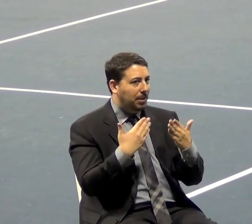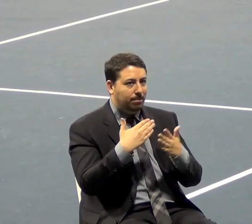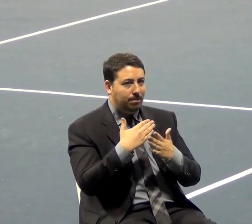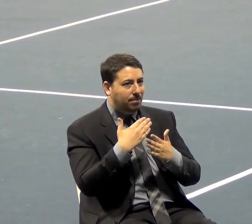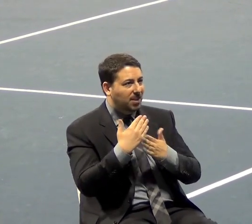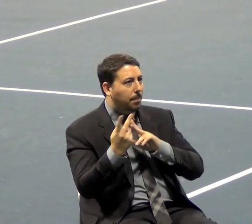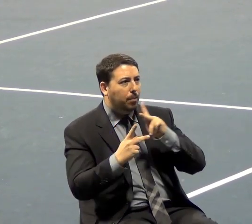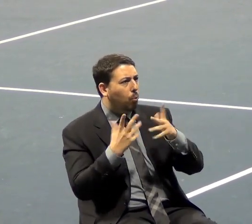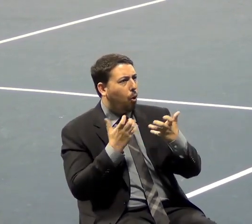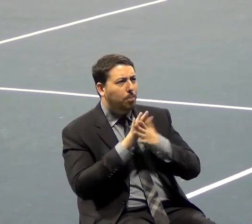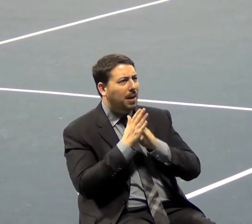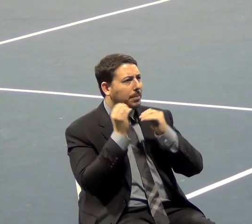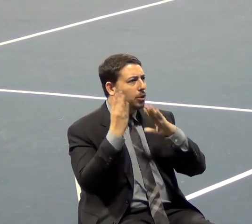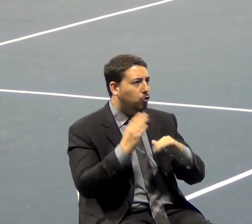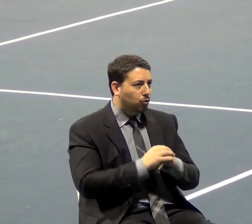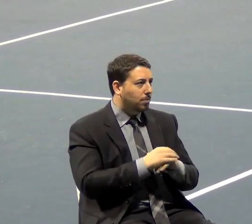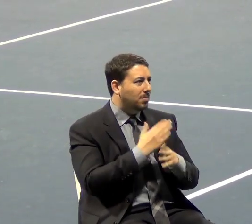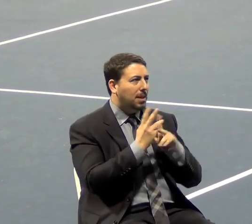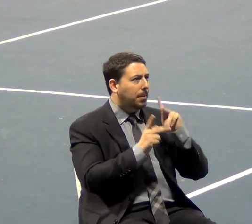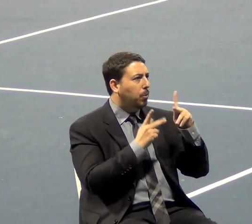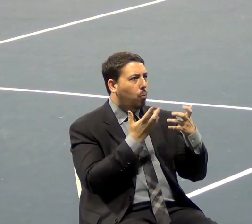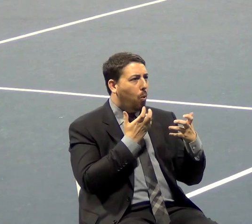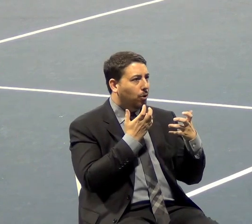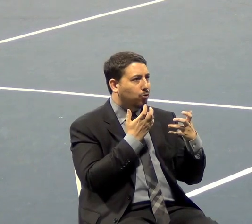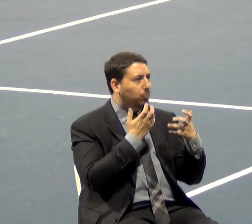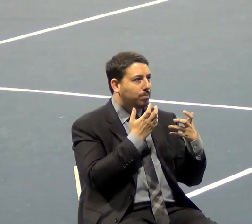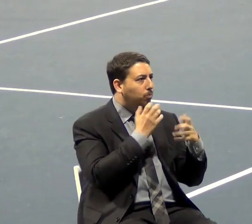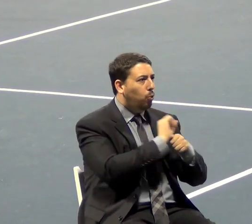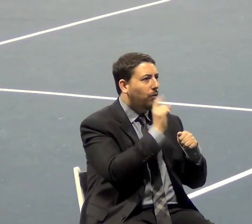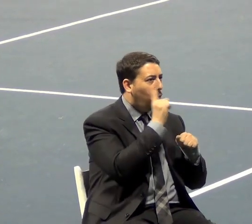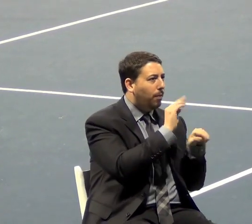like to go into the media and ask the right questions, you know.